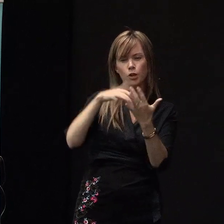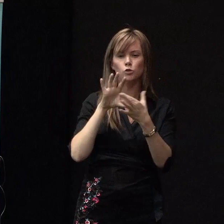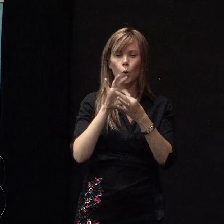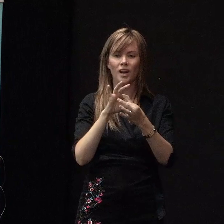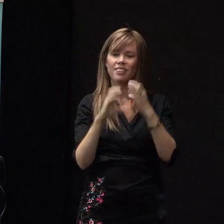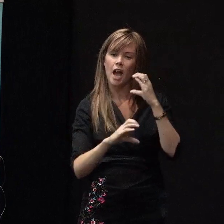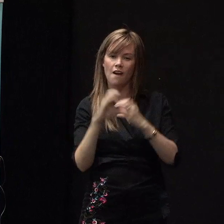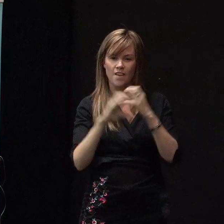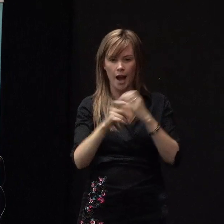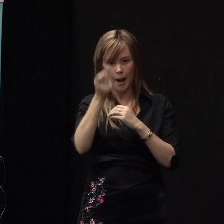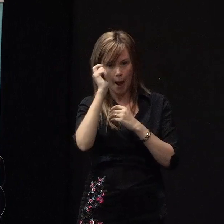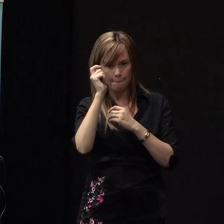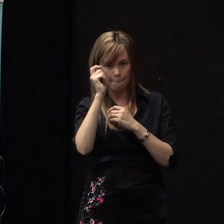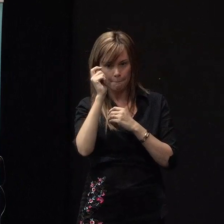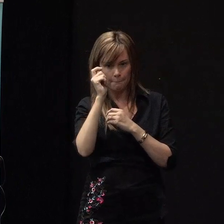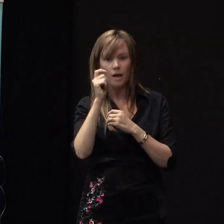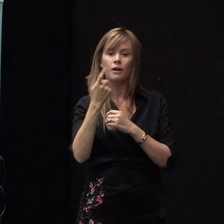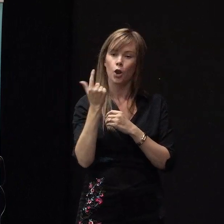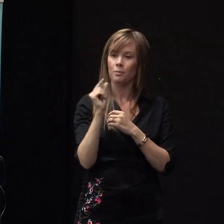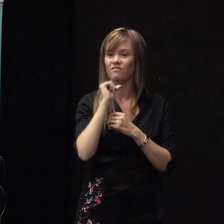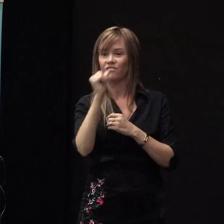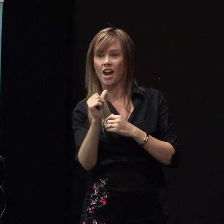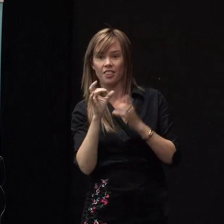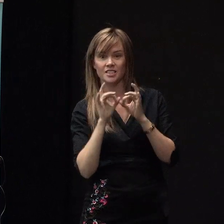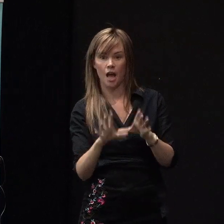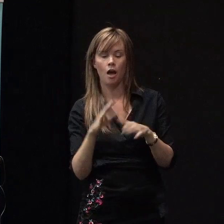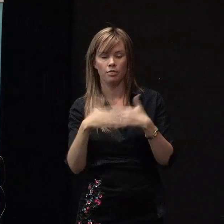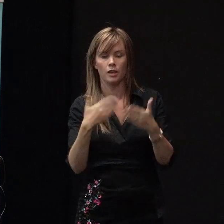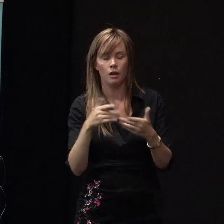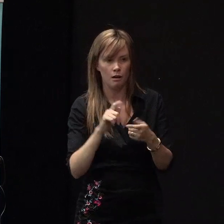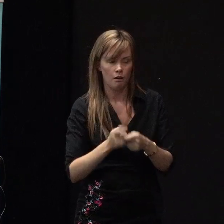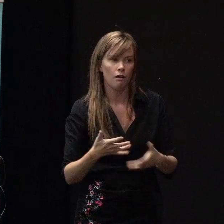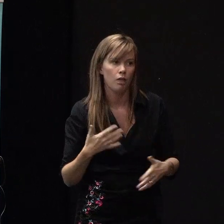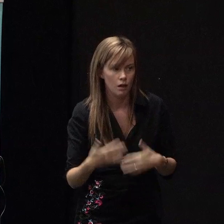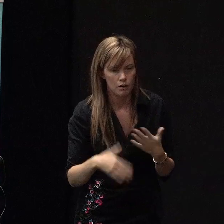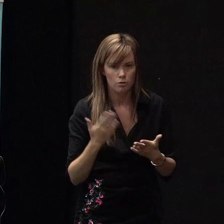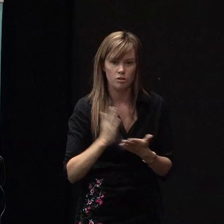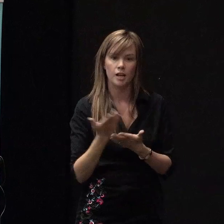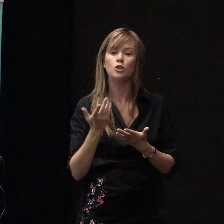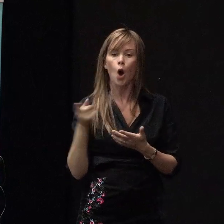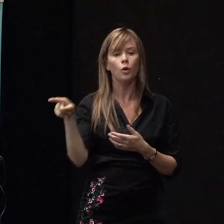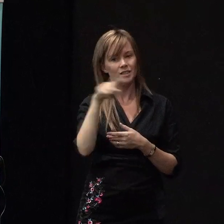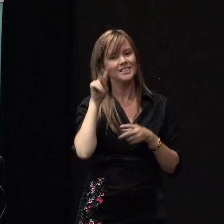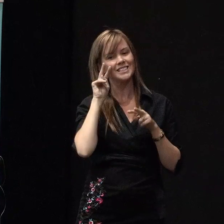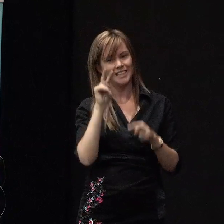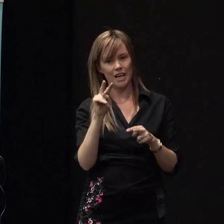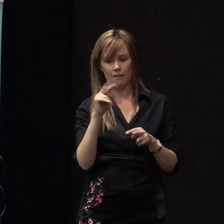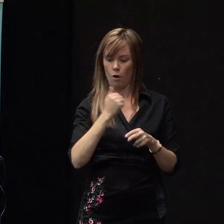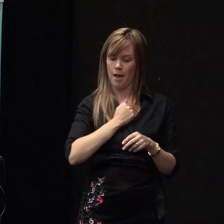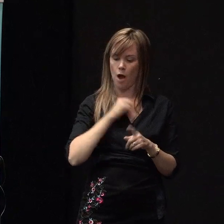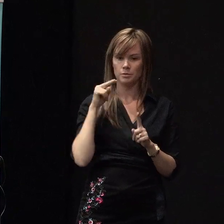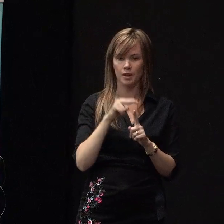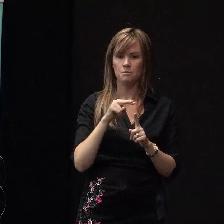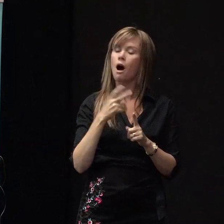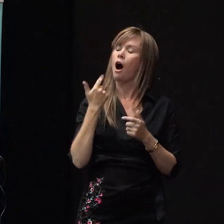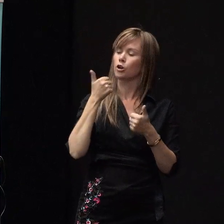great deal of fun initially. And then the reality sits in. So, you we've seen it from our own perspective, and sometimes it's really nice just to see it from the perspective of, you know, a